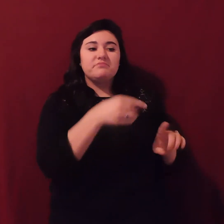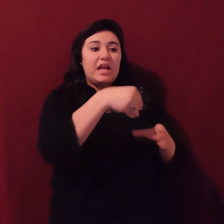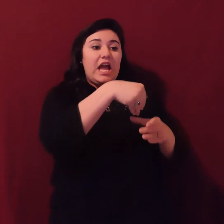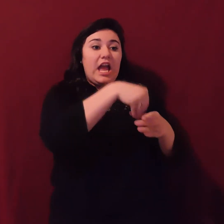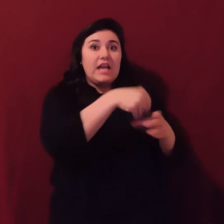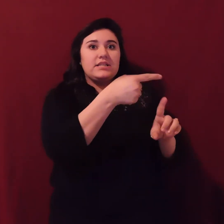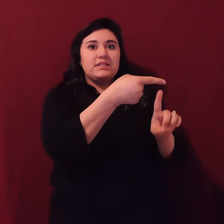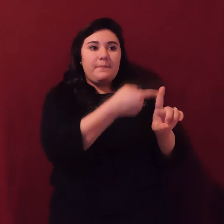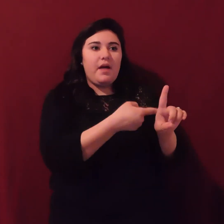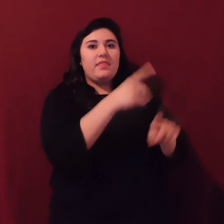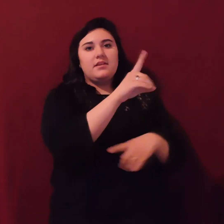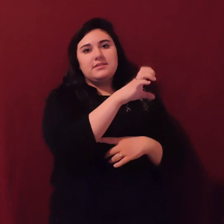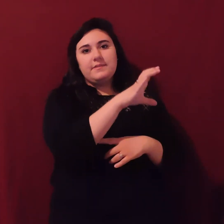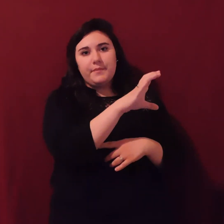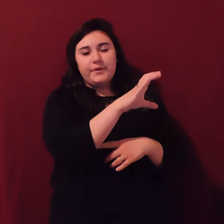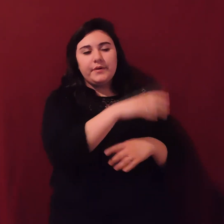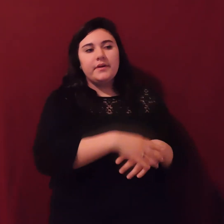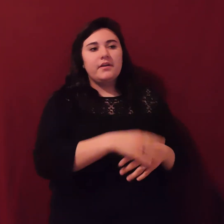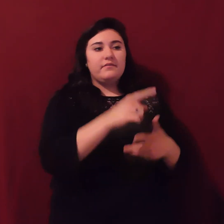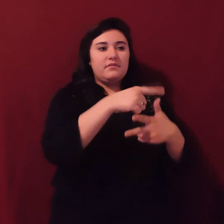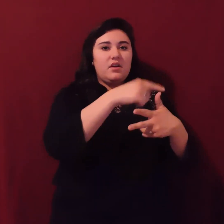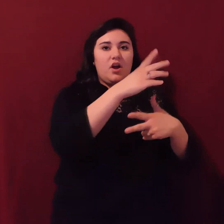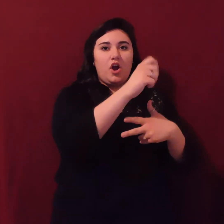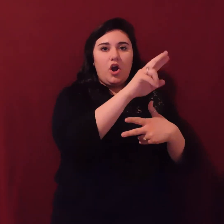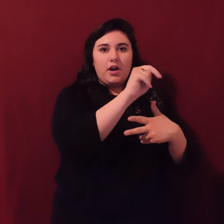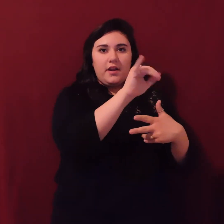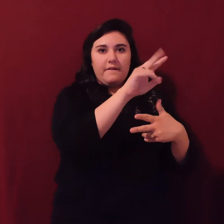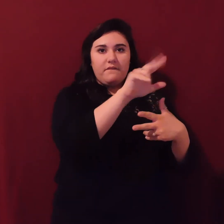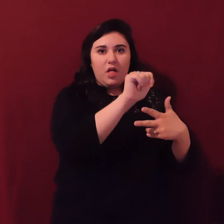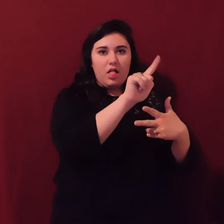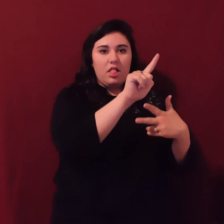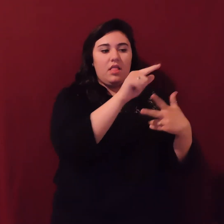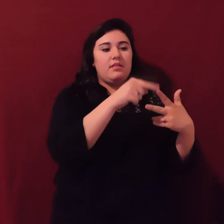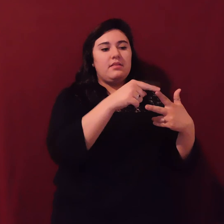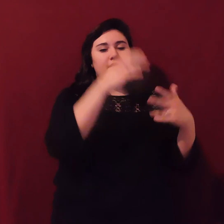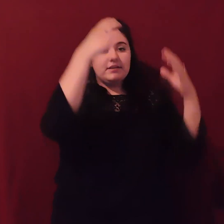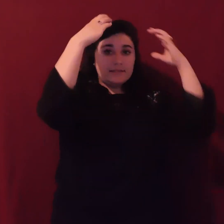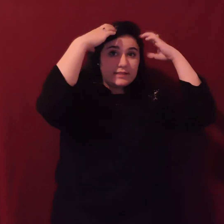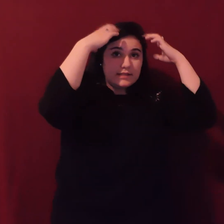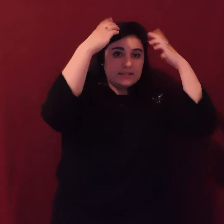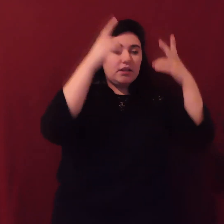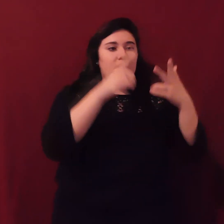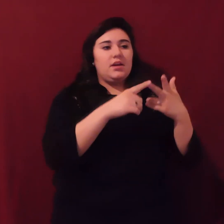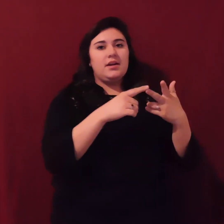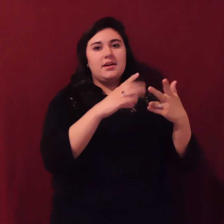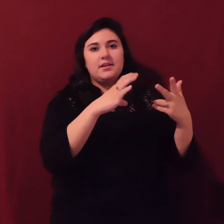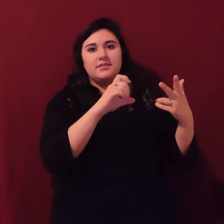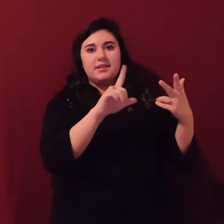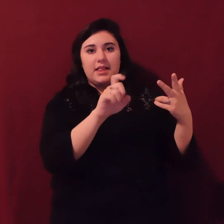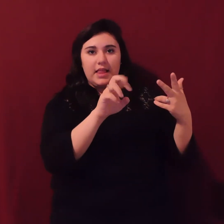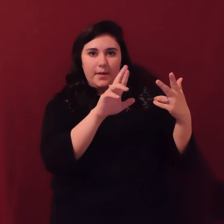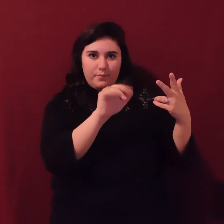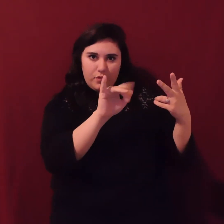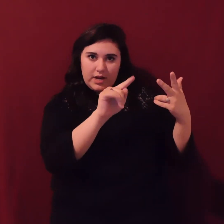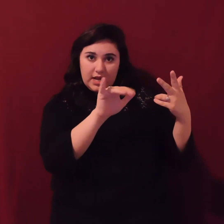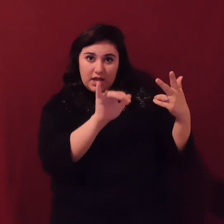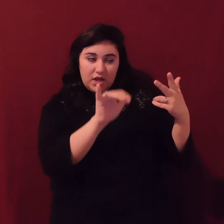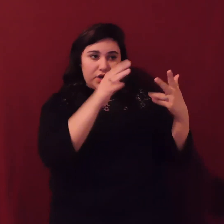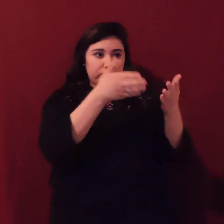cruise, and there's also a celebrity cruise during the month of December. And in December, we're looking at about, let me check